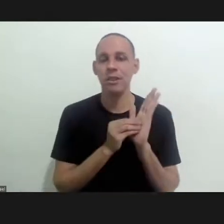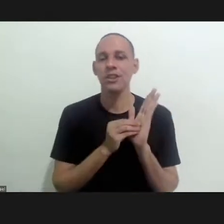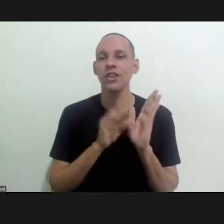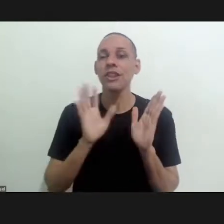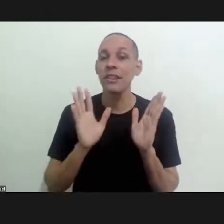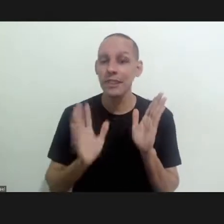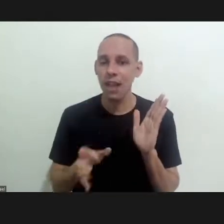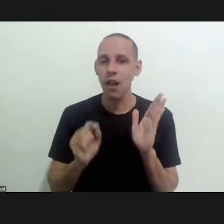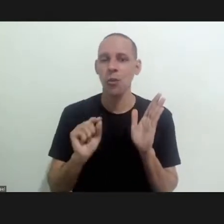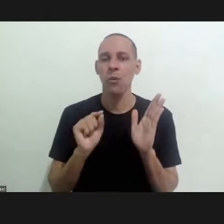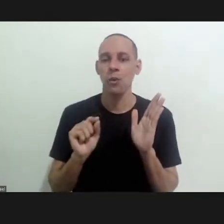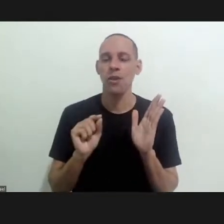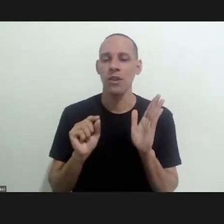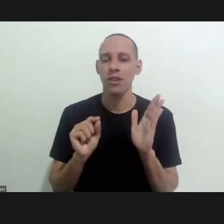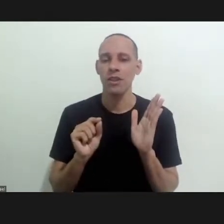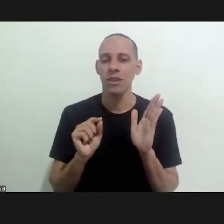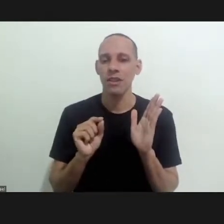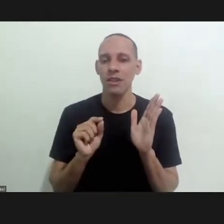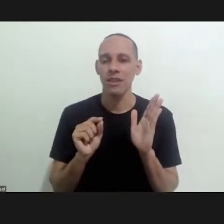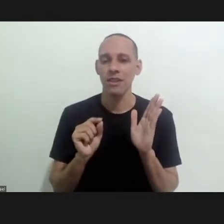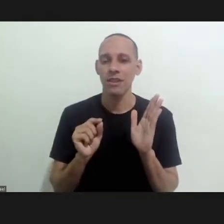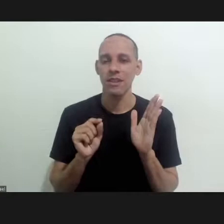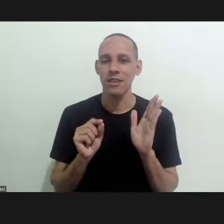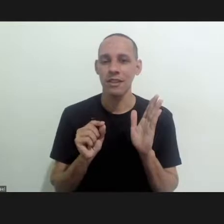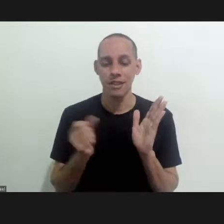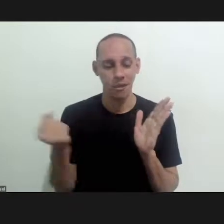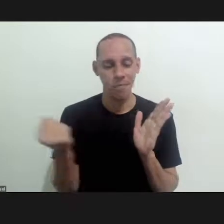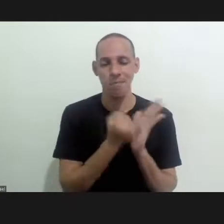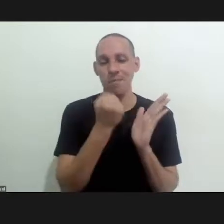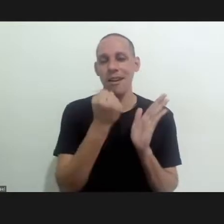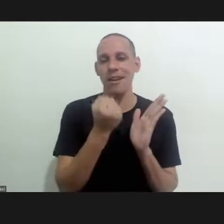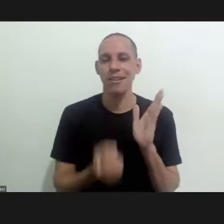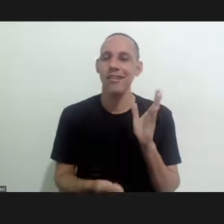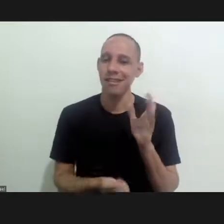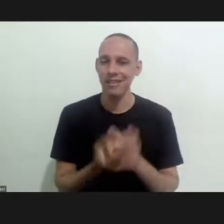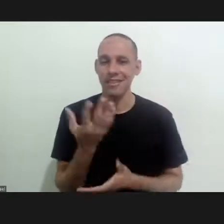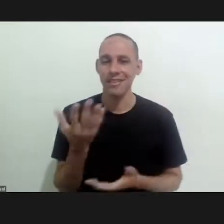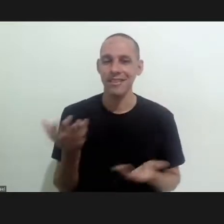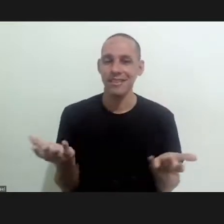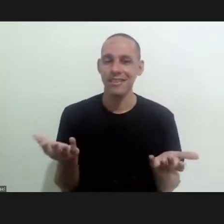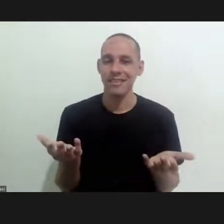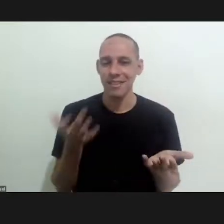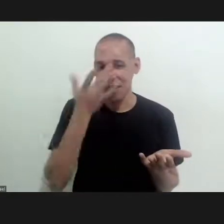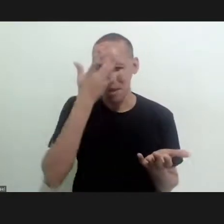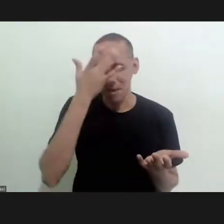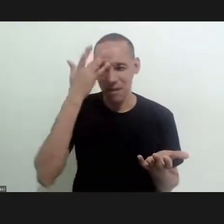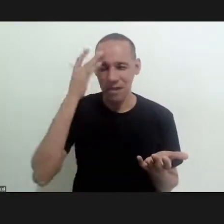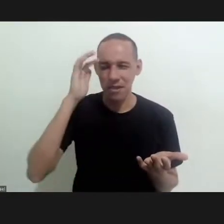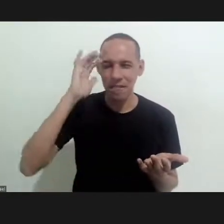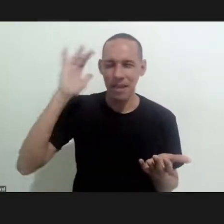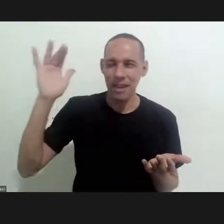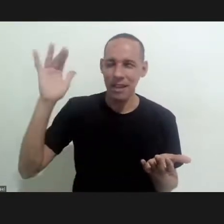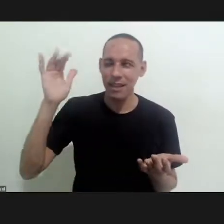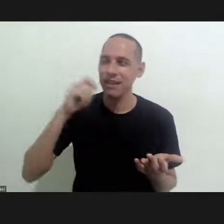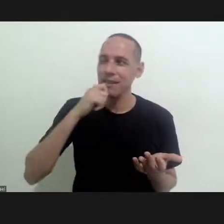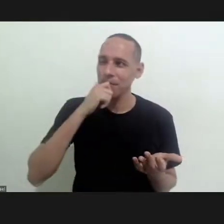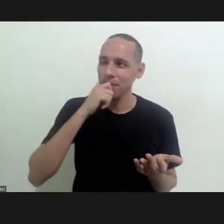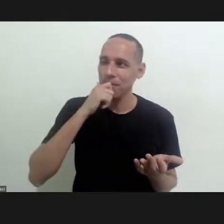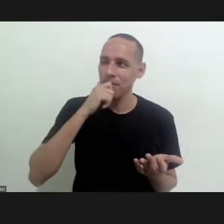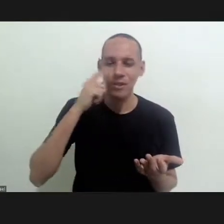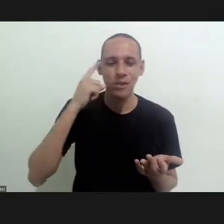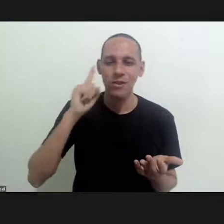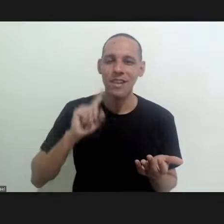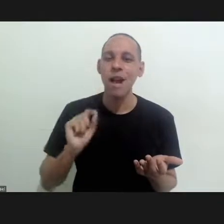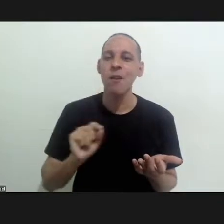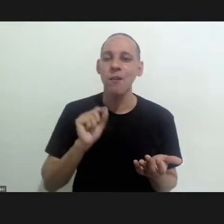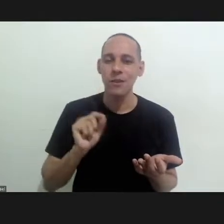opened a possibility for the creation of a brand which definitely who thought of that